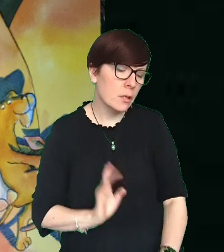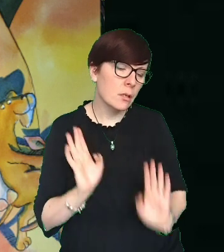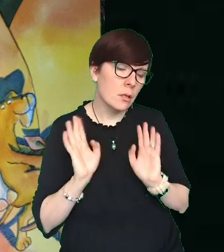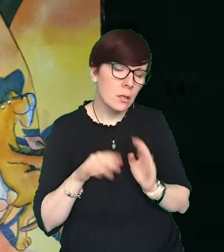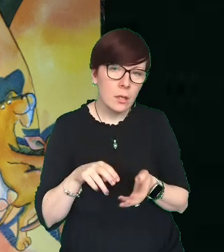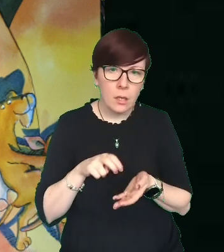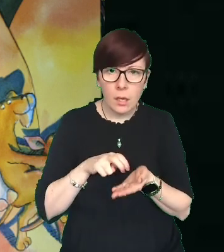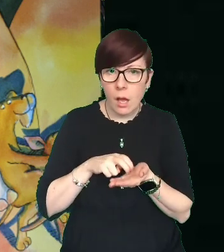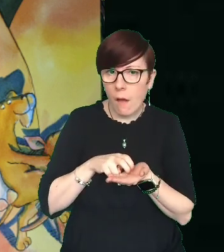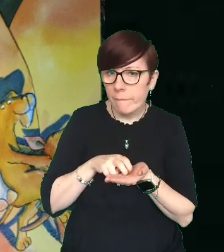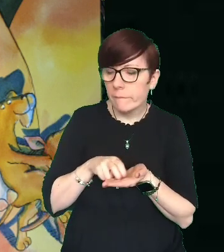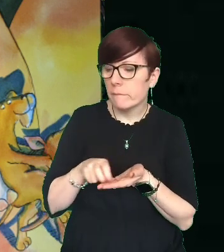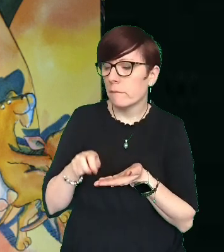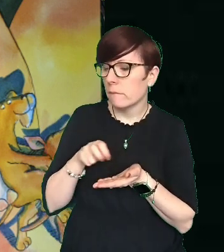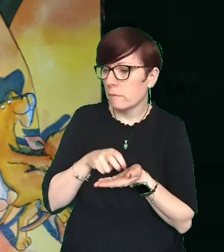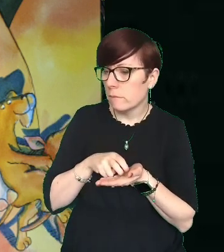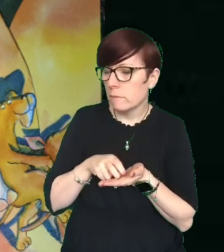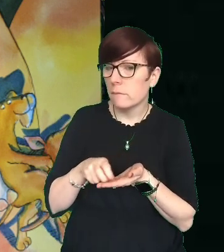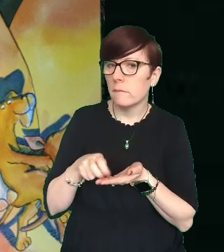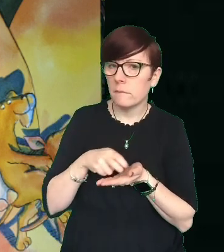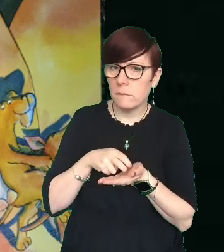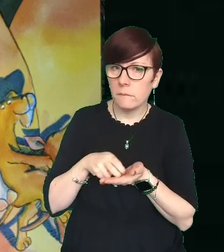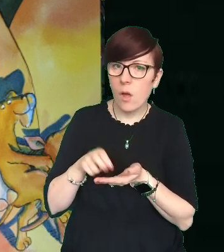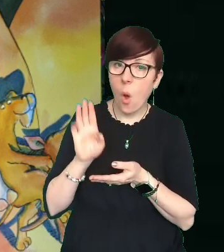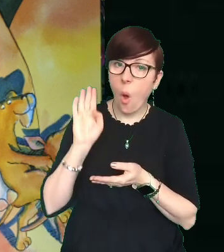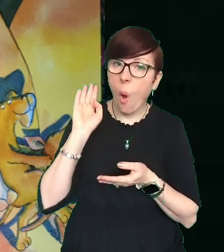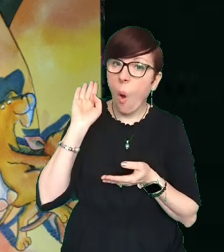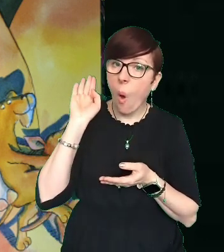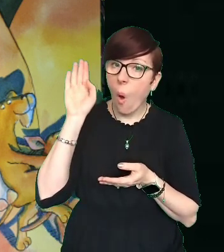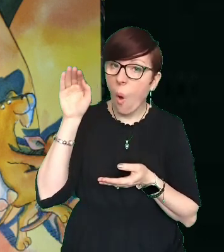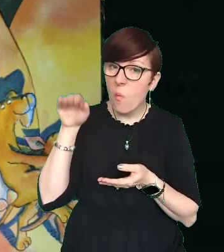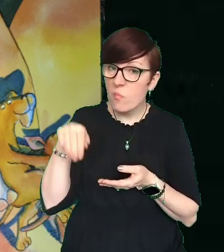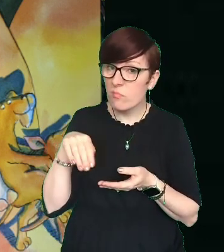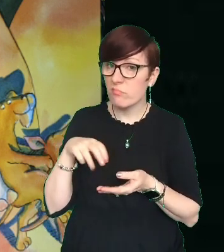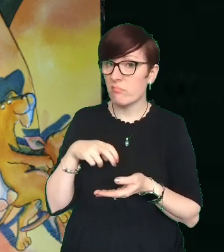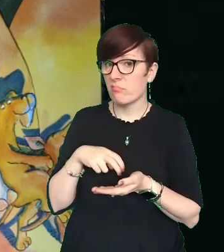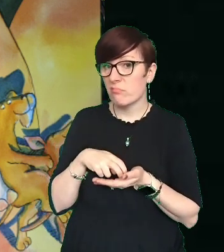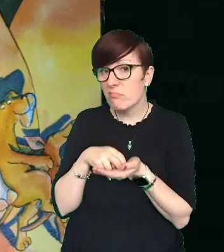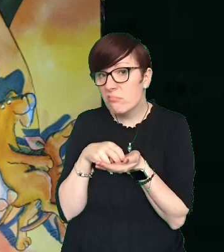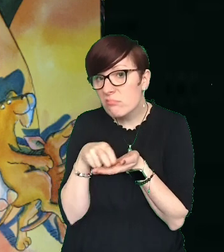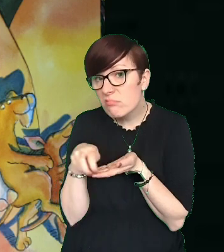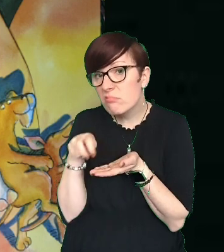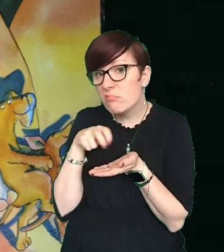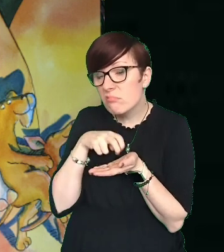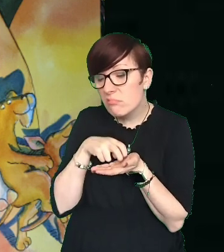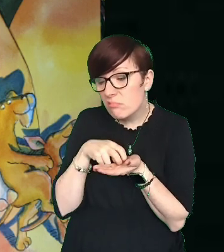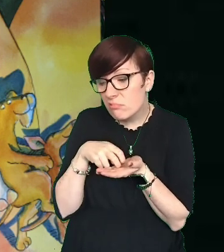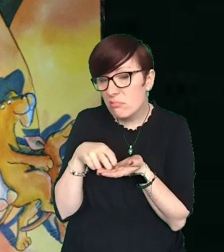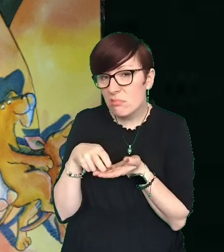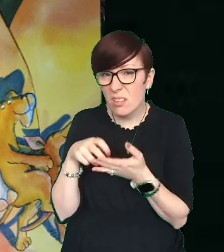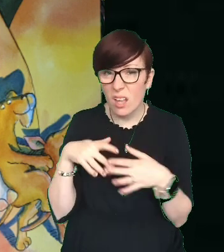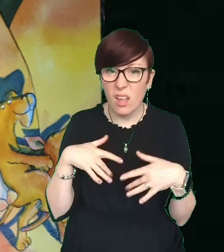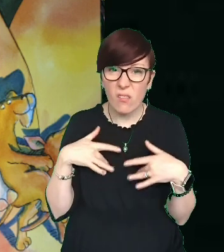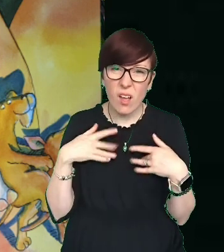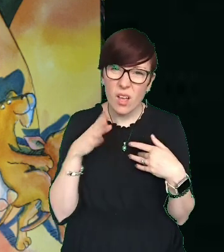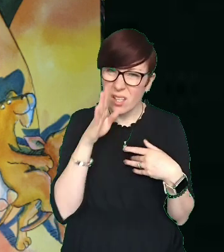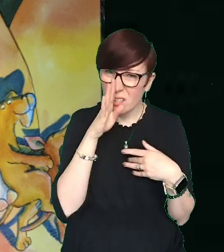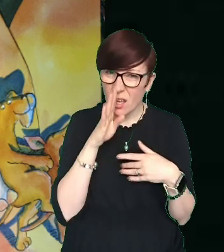So he crept off from the dance floor and he started walking home. He never felt so sad before.